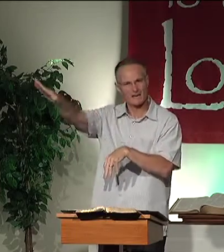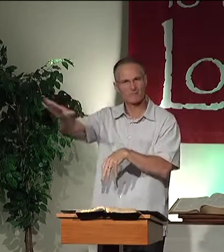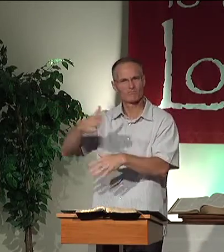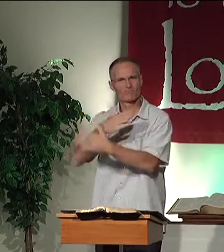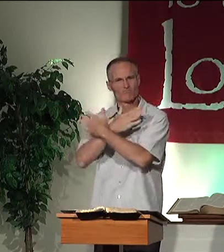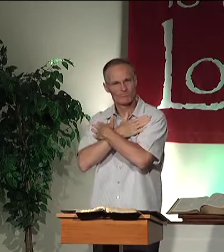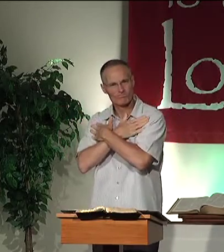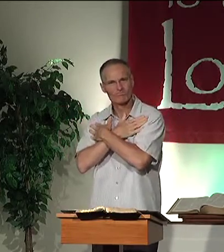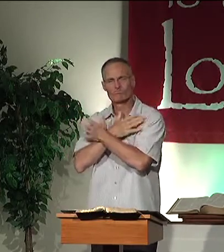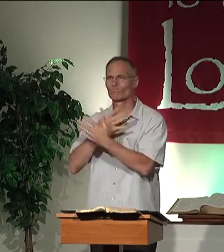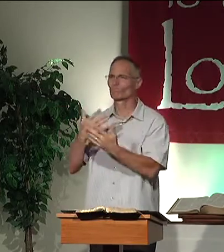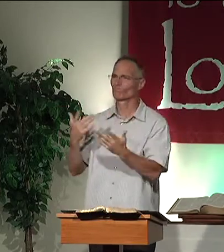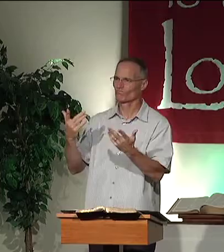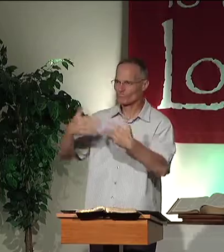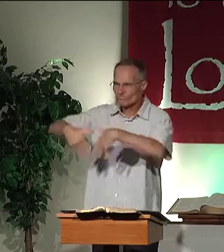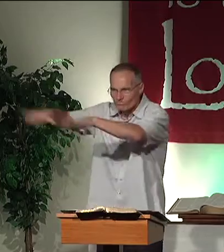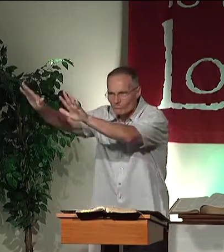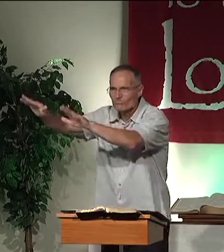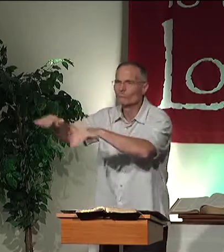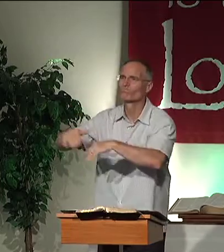you know, go take time for yourself. Rest.